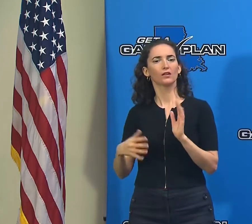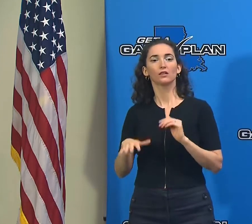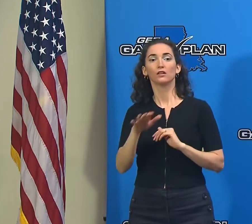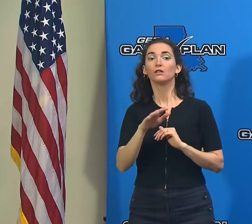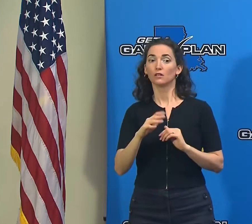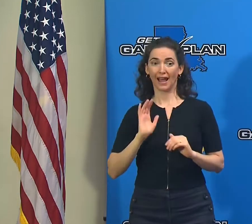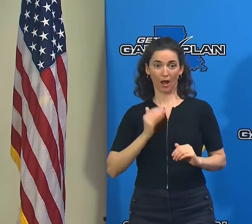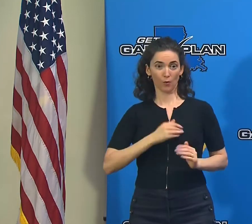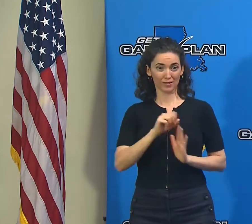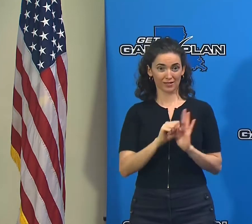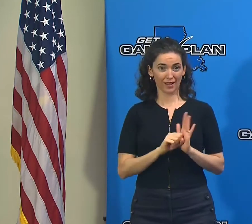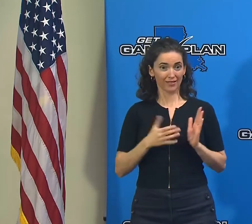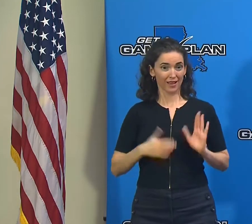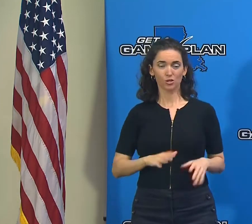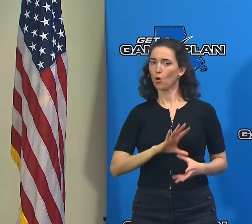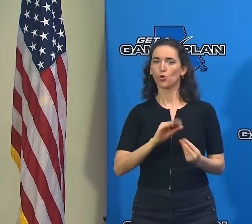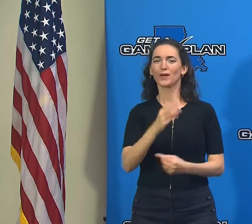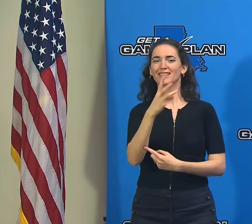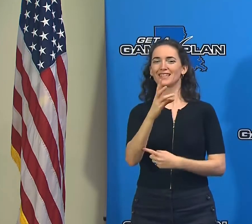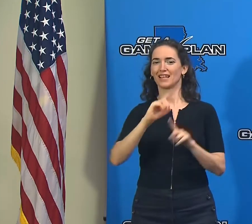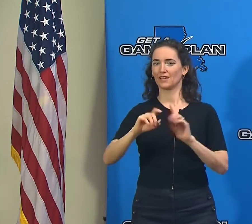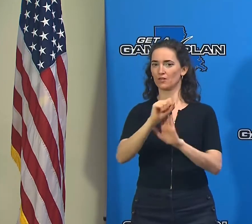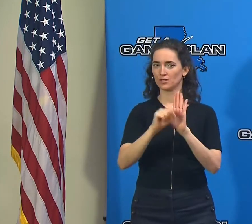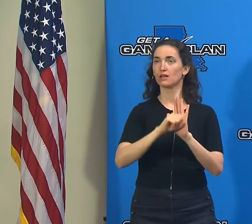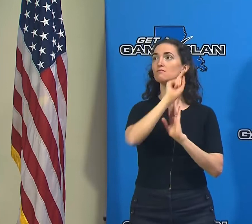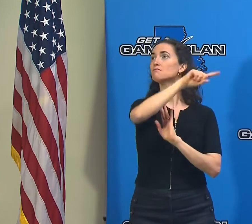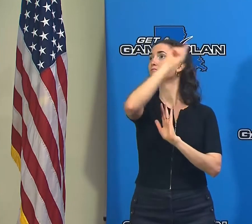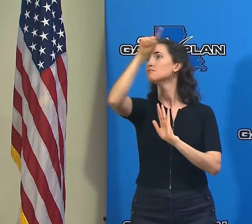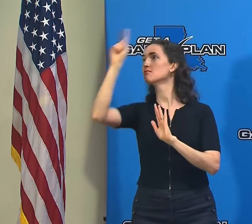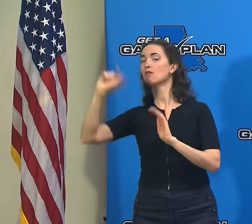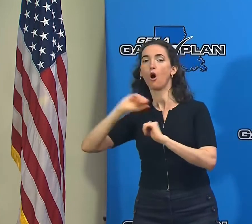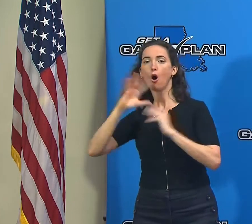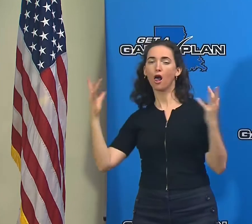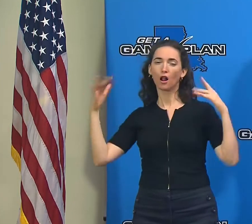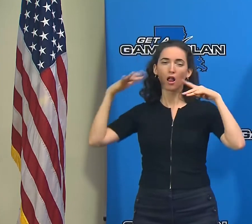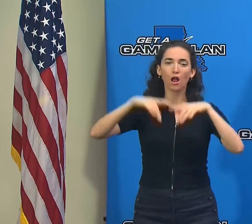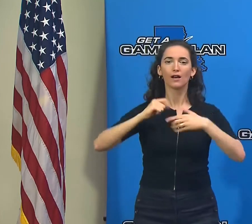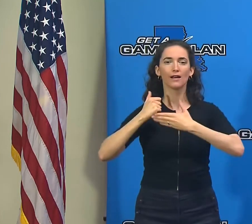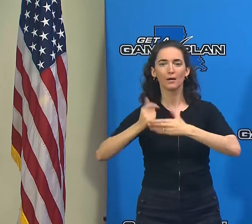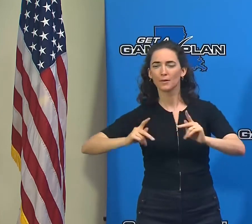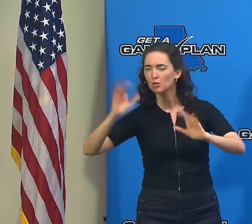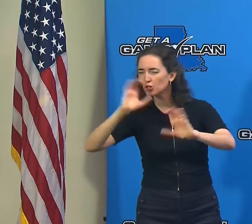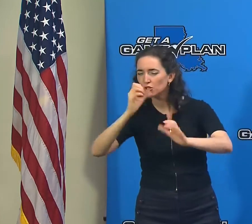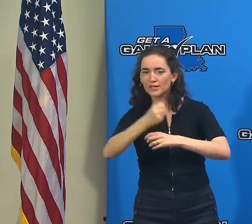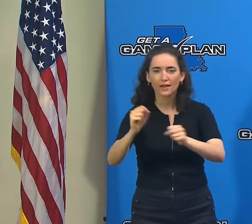different states, including Louisiana, that have been engaged in search and rescue today.